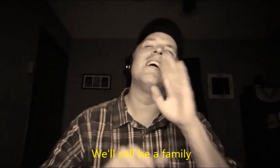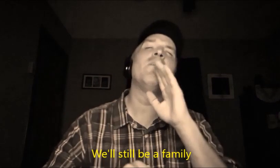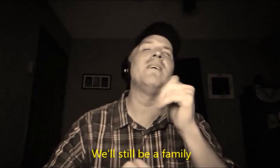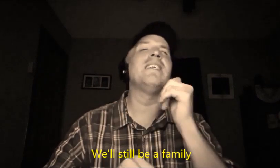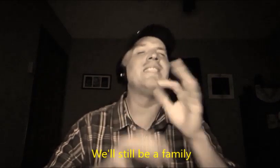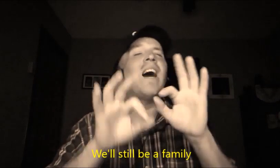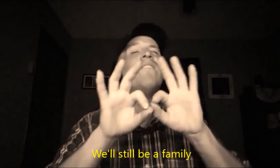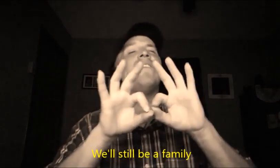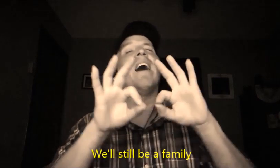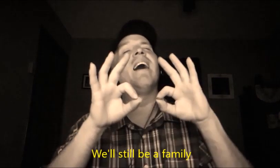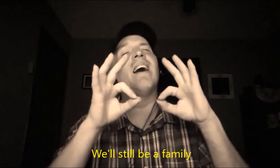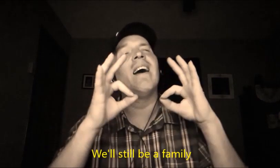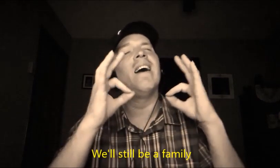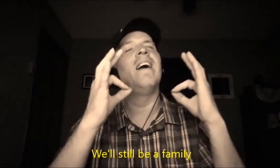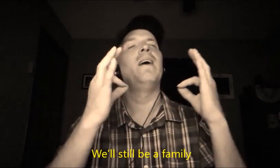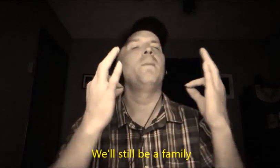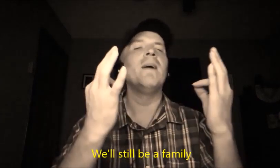be a family